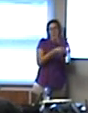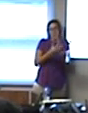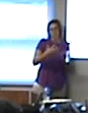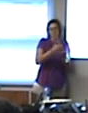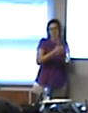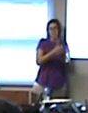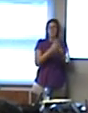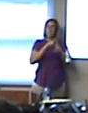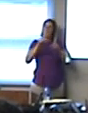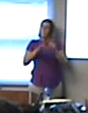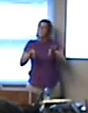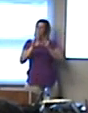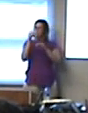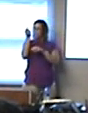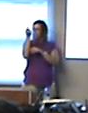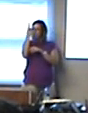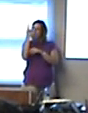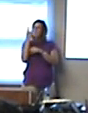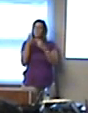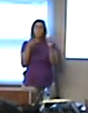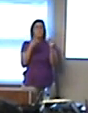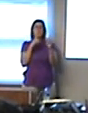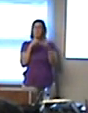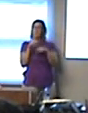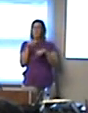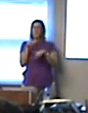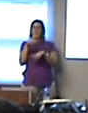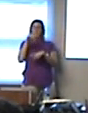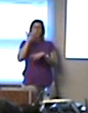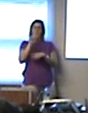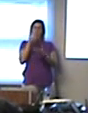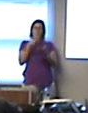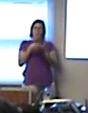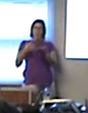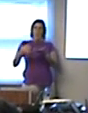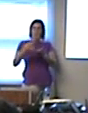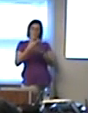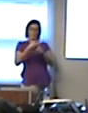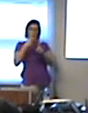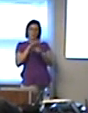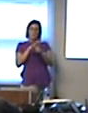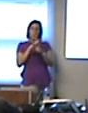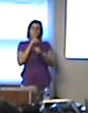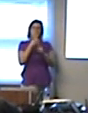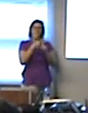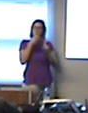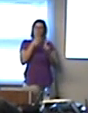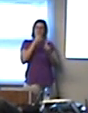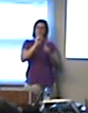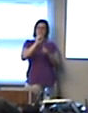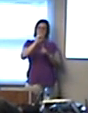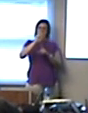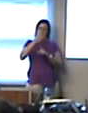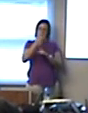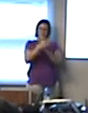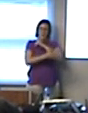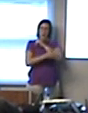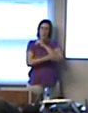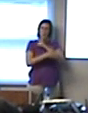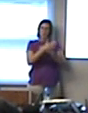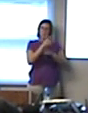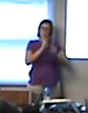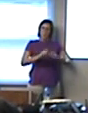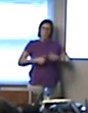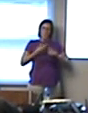But it's important to know, to reinforce the people, that this revenue generated from this sales tax is generated locally from Sangamon County residents and people traveling to and